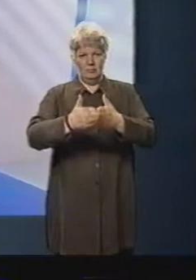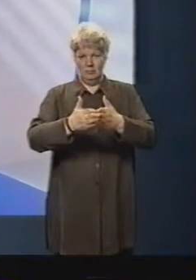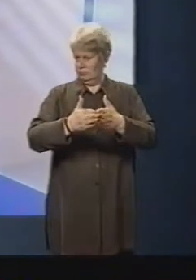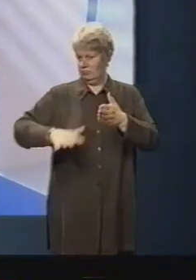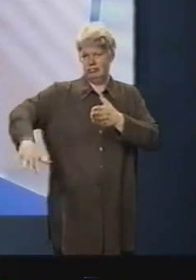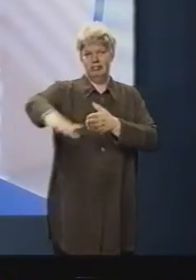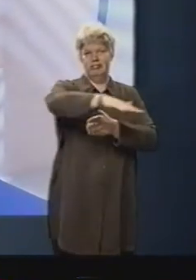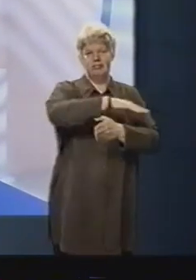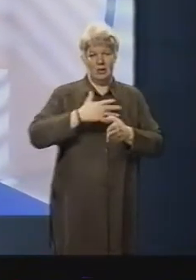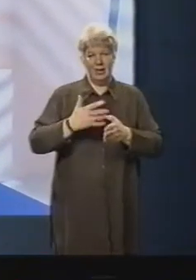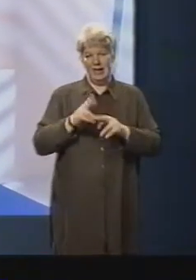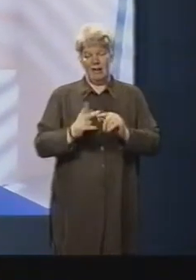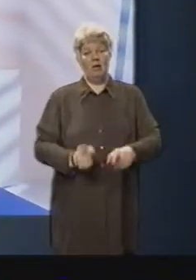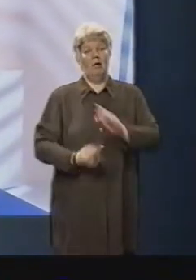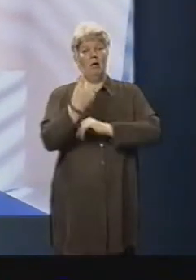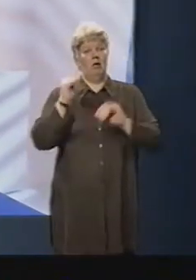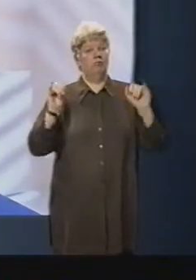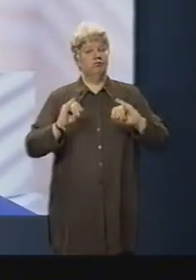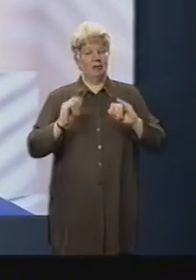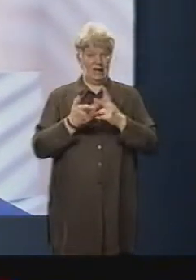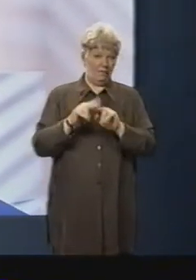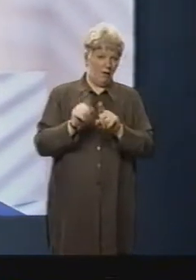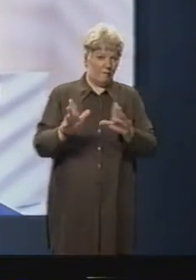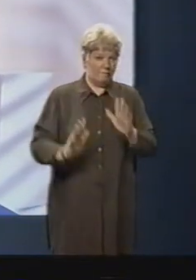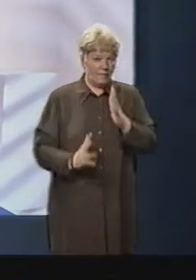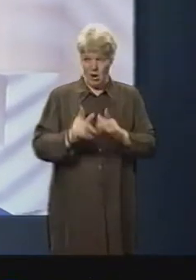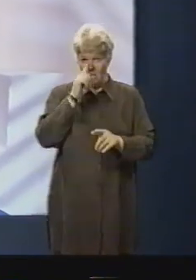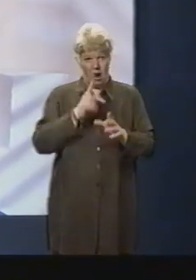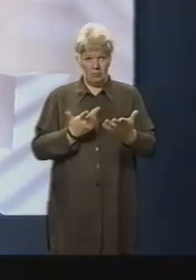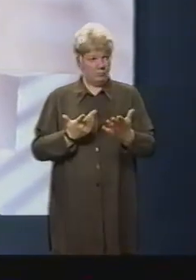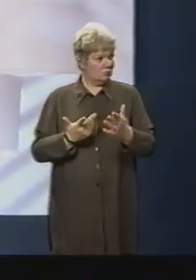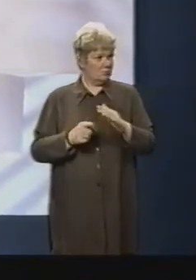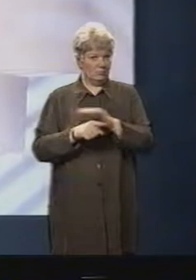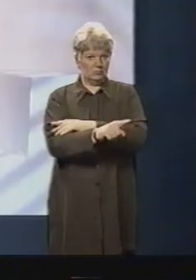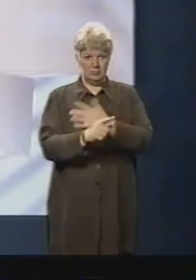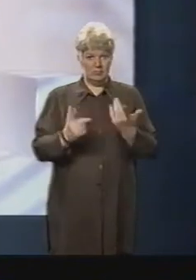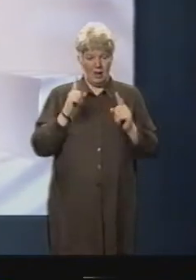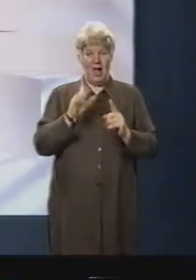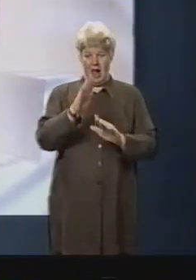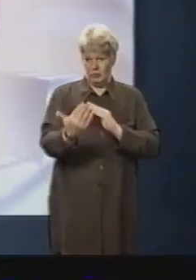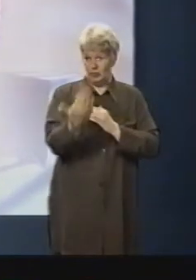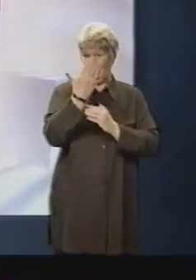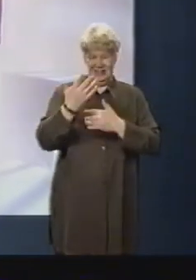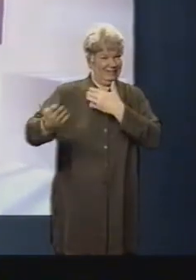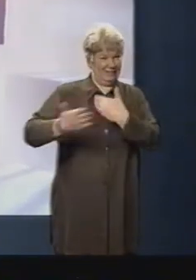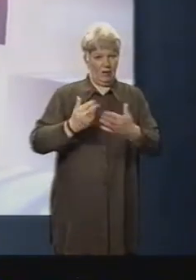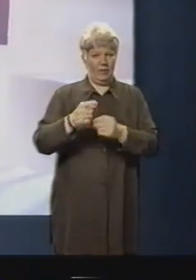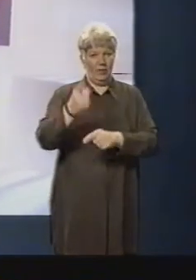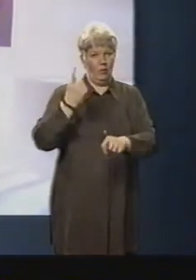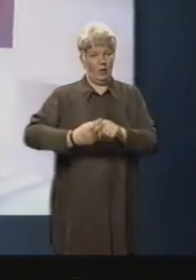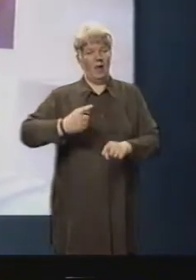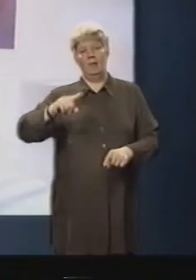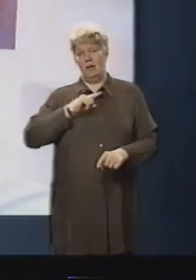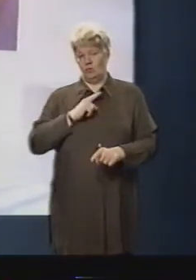Likewise, in an emergency, if there's a fire, for example, there's nowhere to run. You have to face the problem and deal with it quickly, which is why